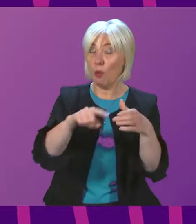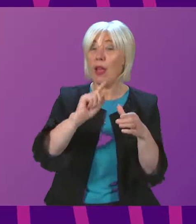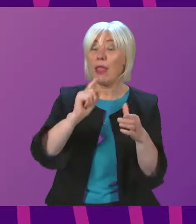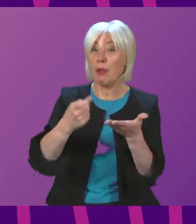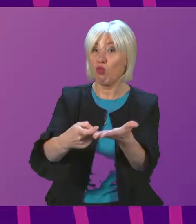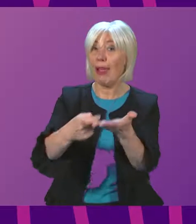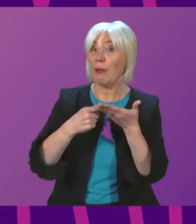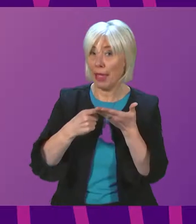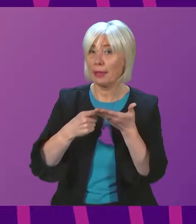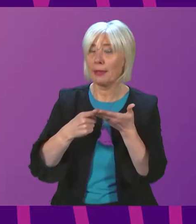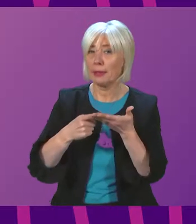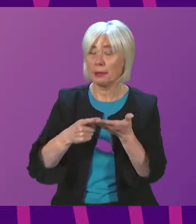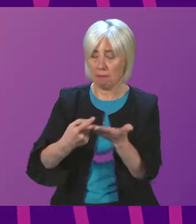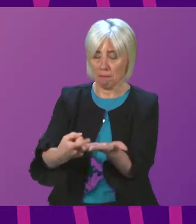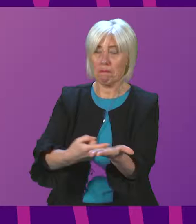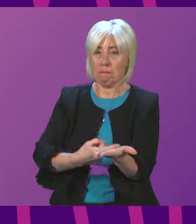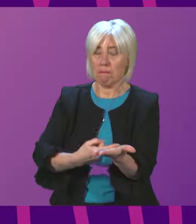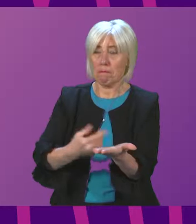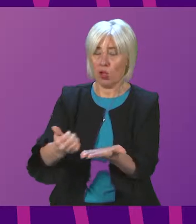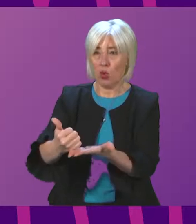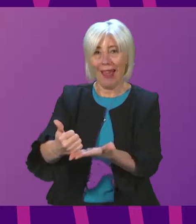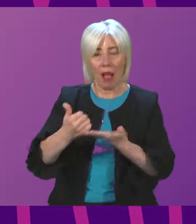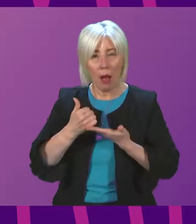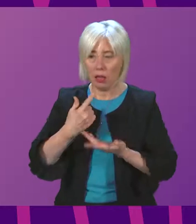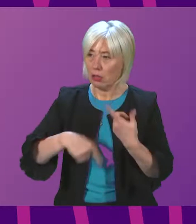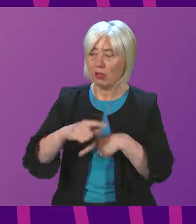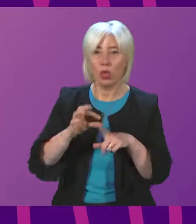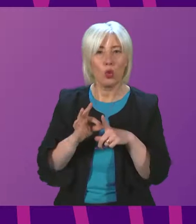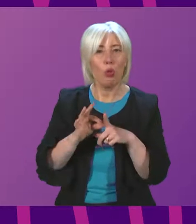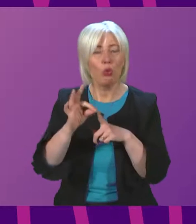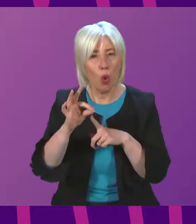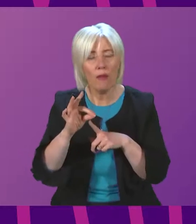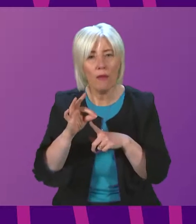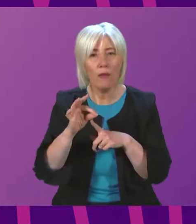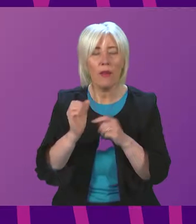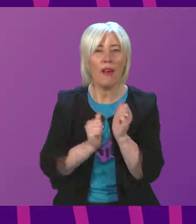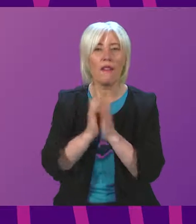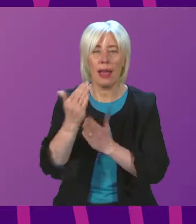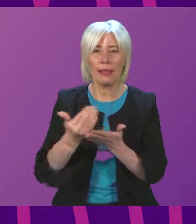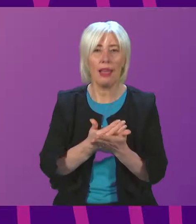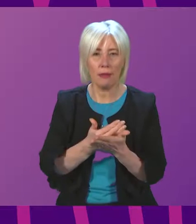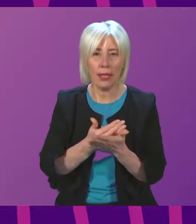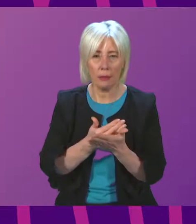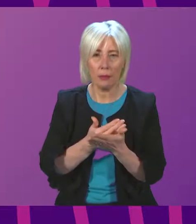that could be made that would help to improve fire safety that these interconnected